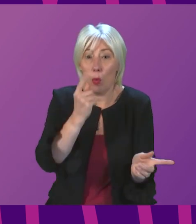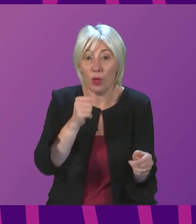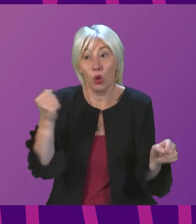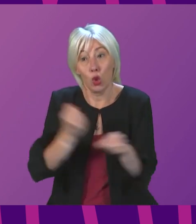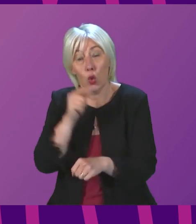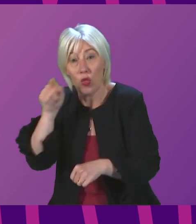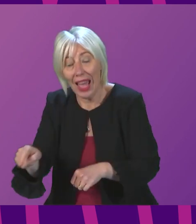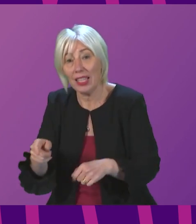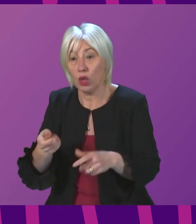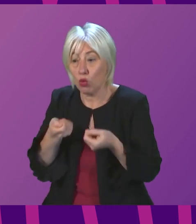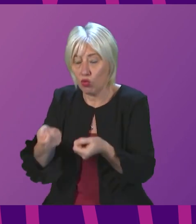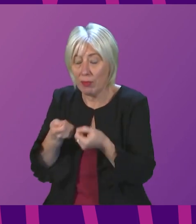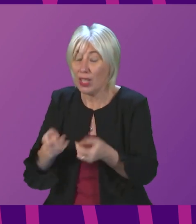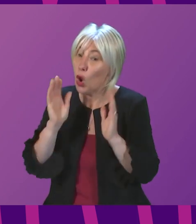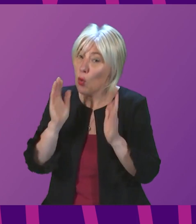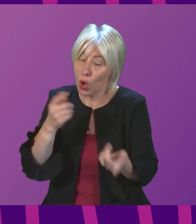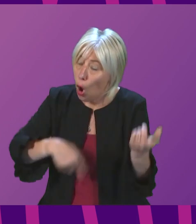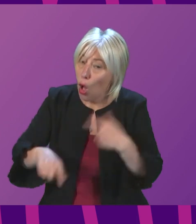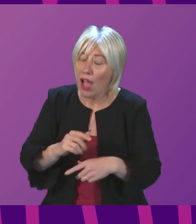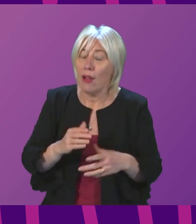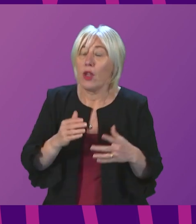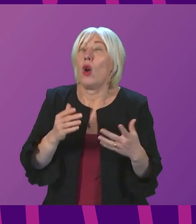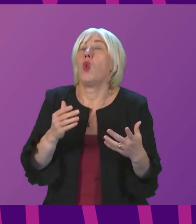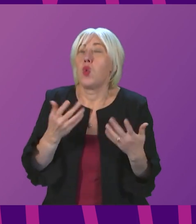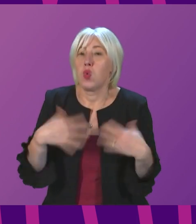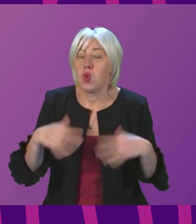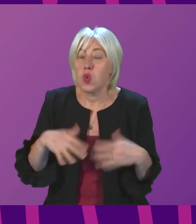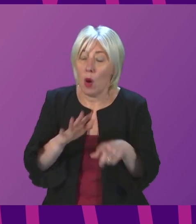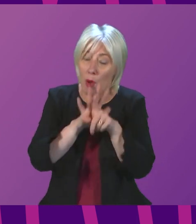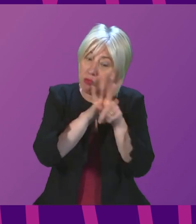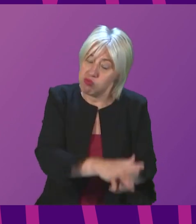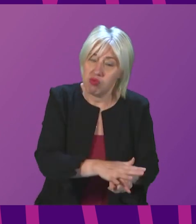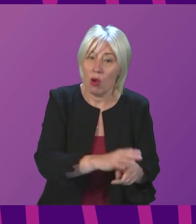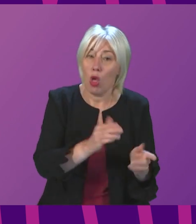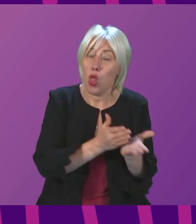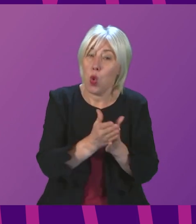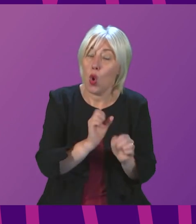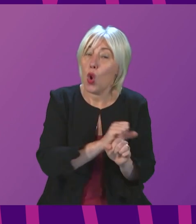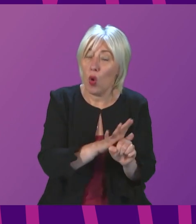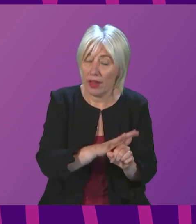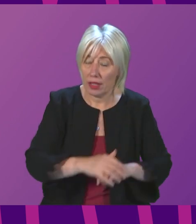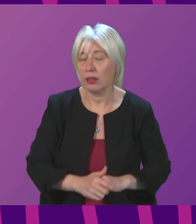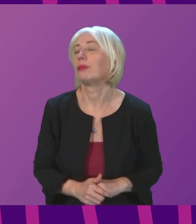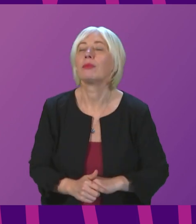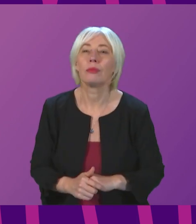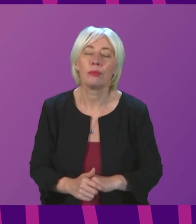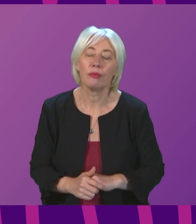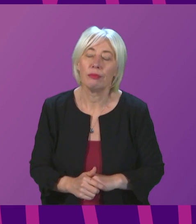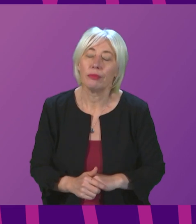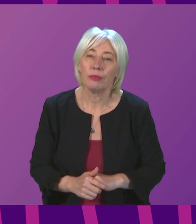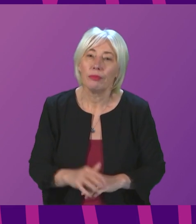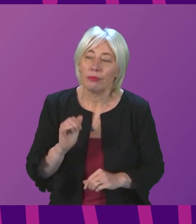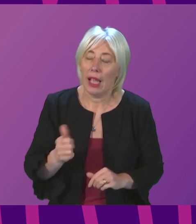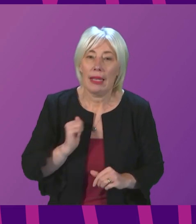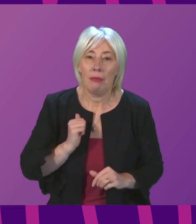we must absolutely bear down on the pressure that has been put on it because of Covid. Anna Sarwar. Anna Be in no doubt, I expect